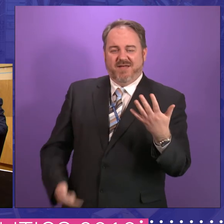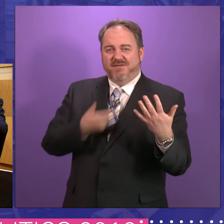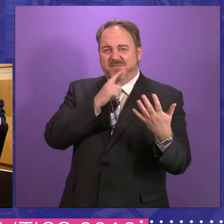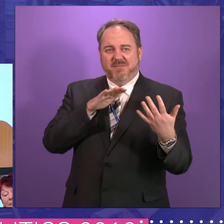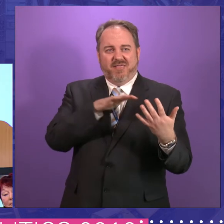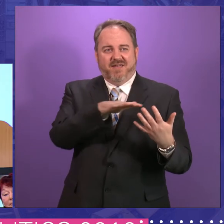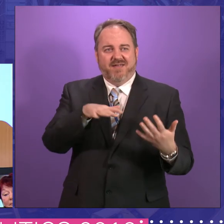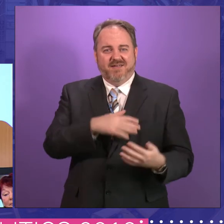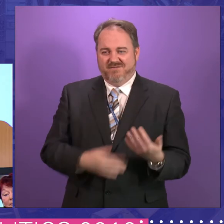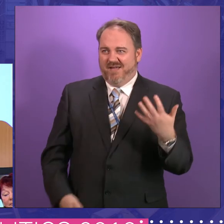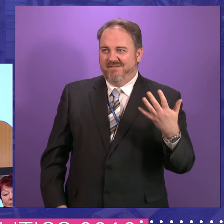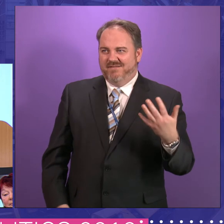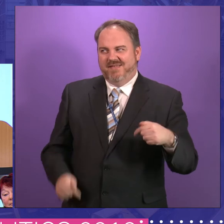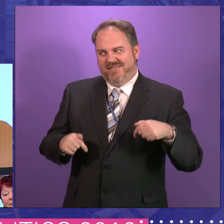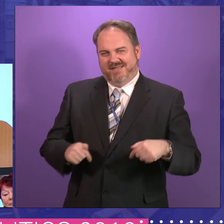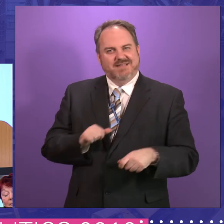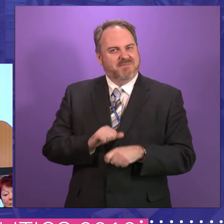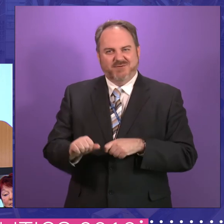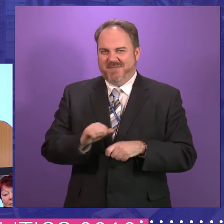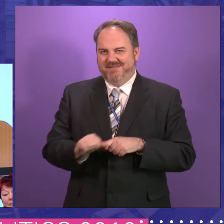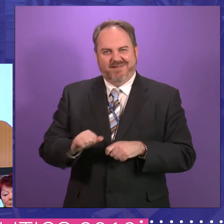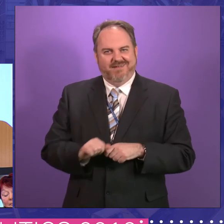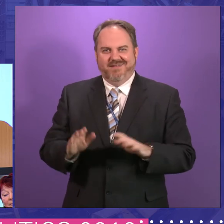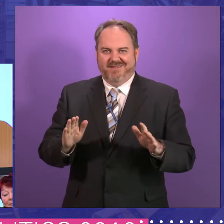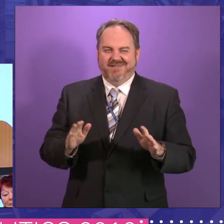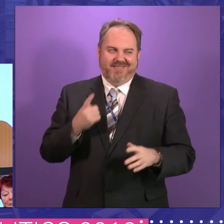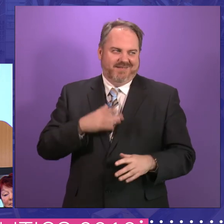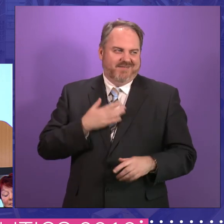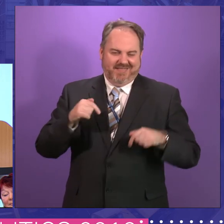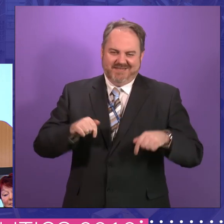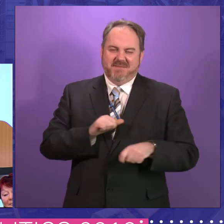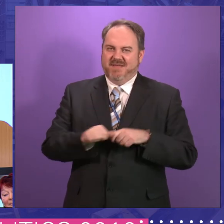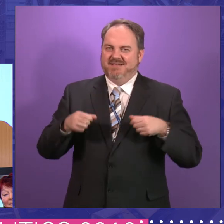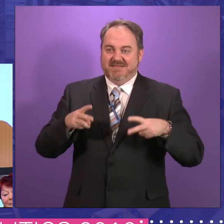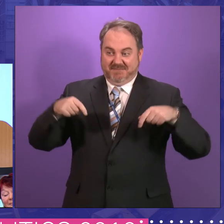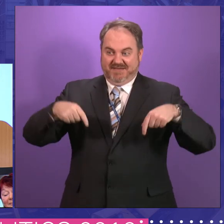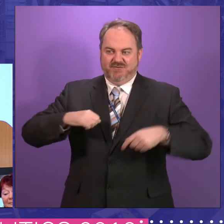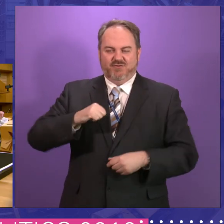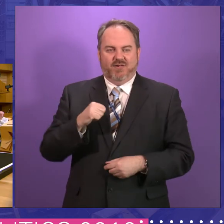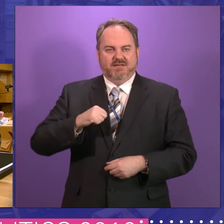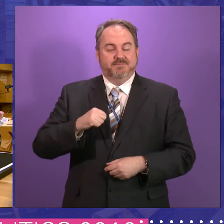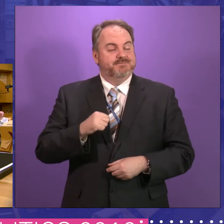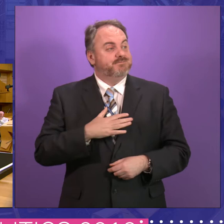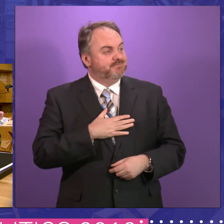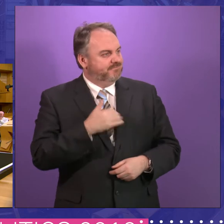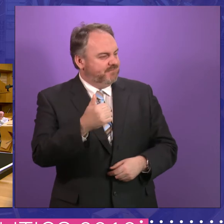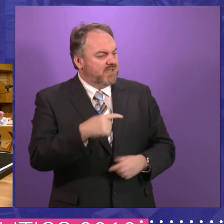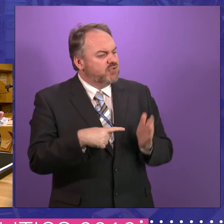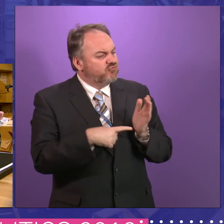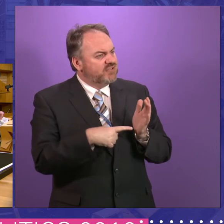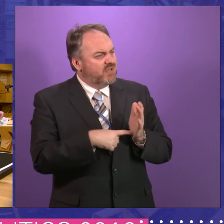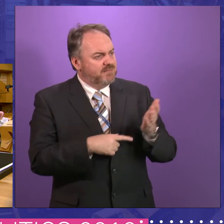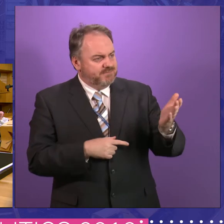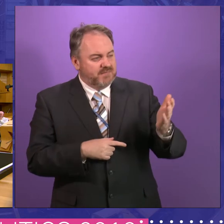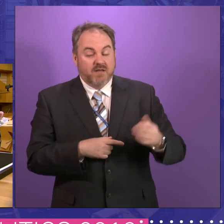chamber. Hey, we've done a lot better than that. So let's stick with it. Tricia. I think you covered very well, President